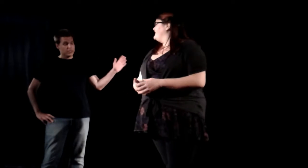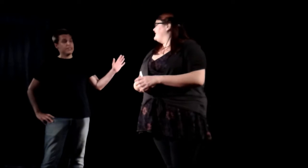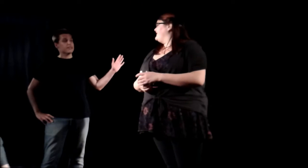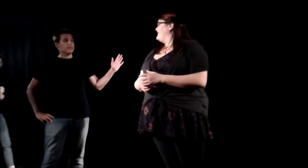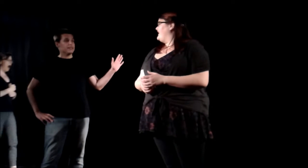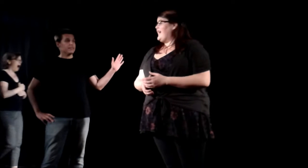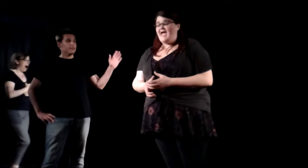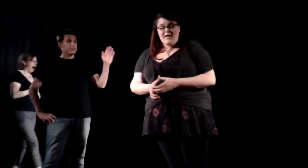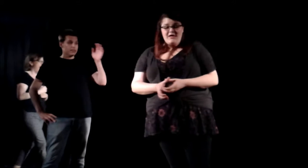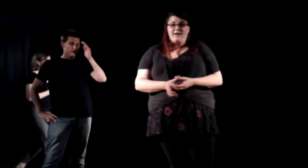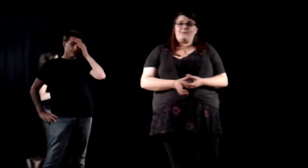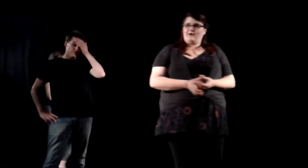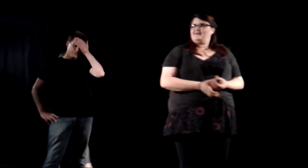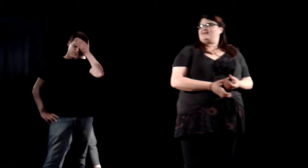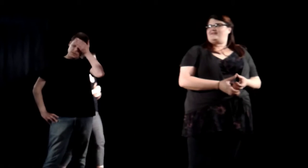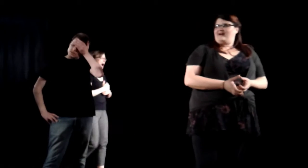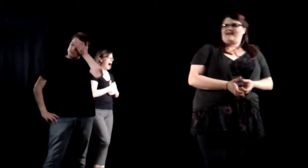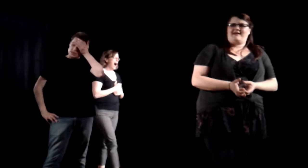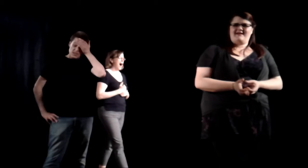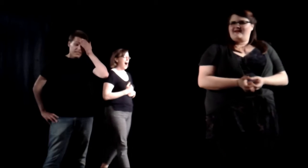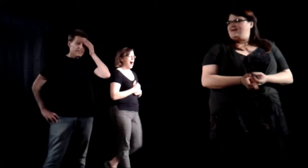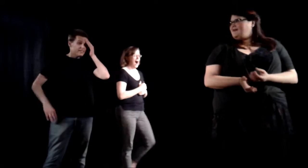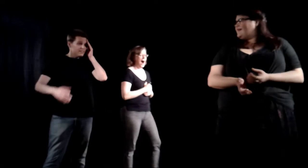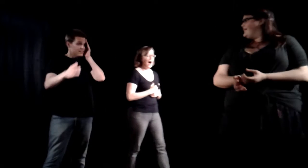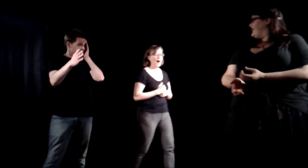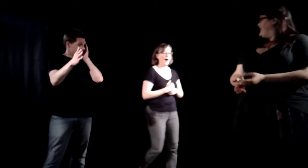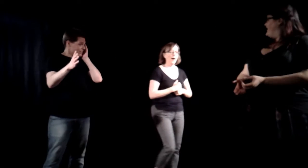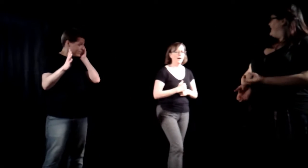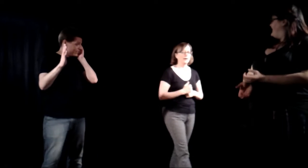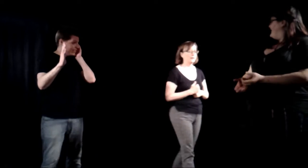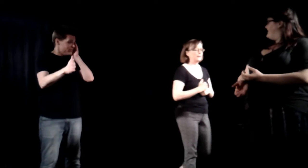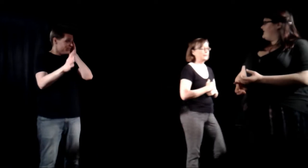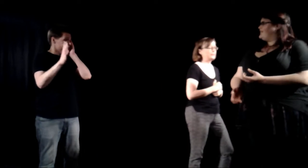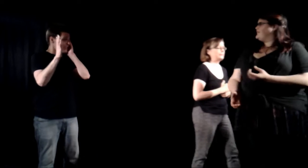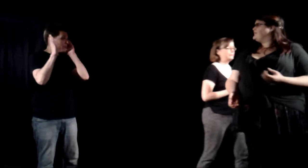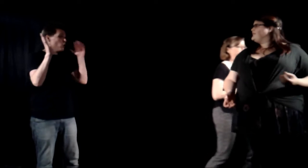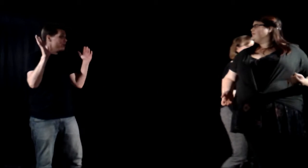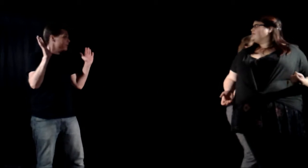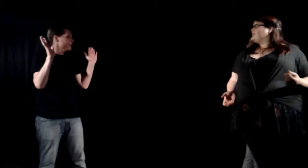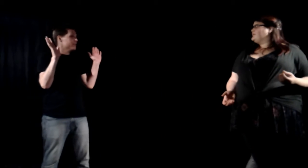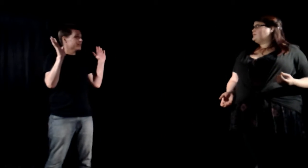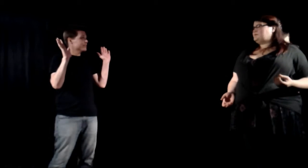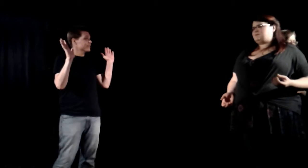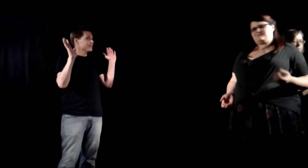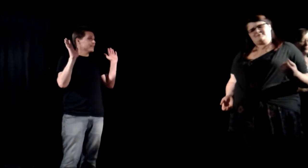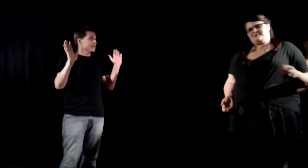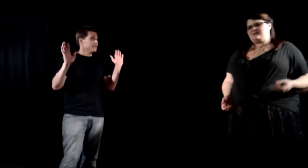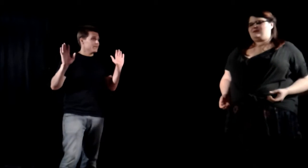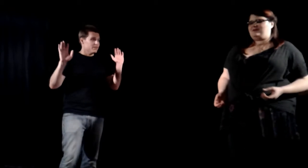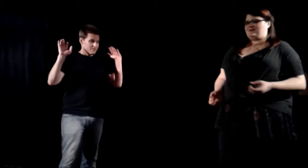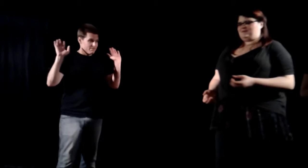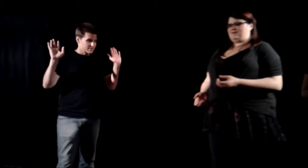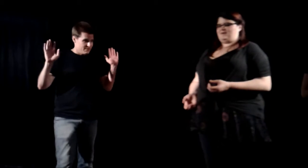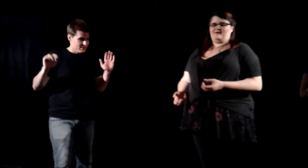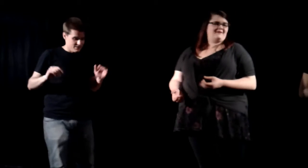really exciting evening. Hey, it was exciting. Can I just get some coffee? Where's the coffee?